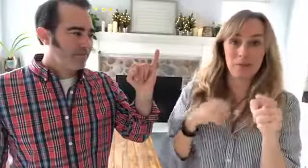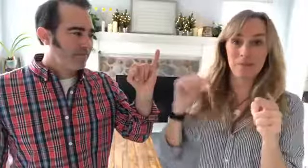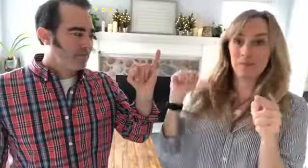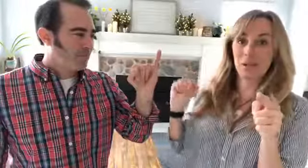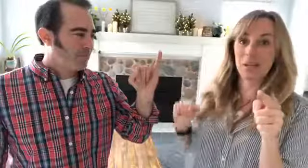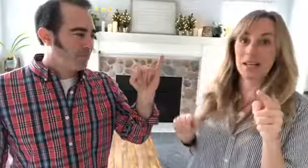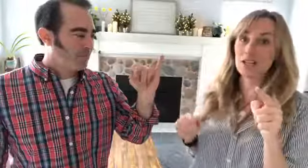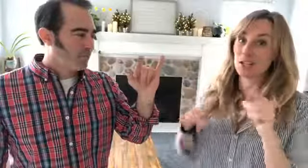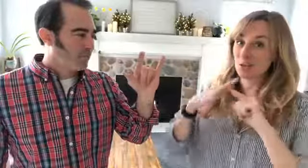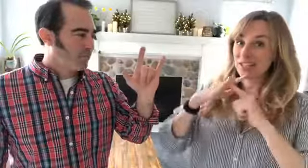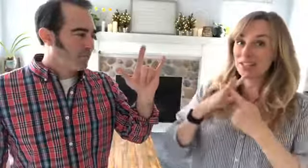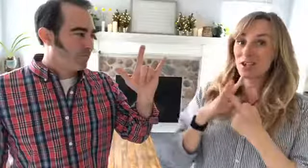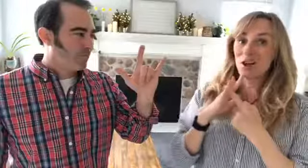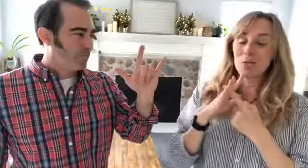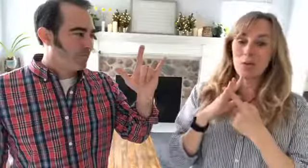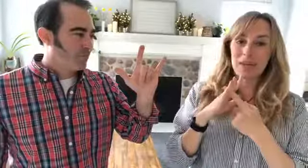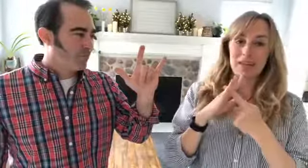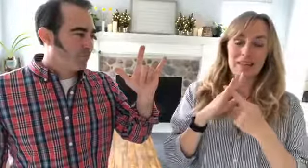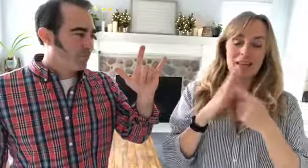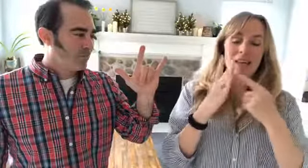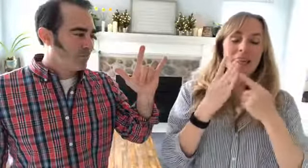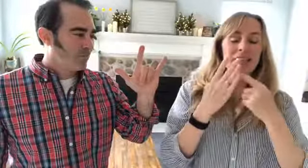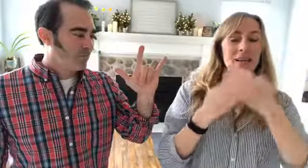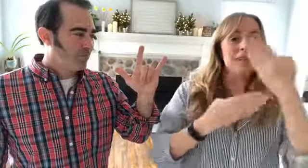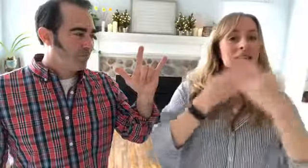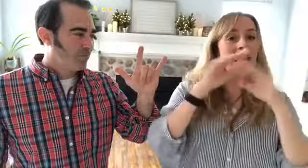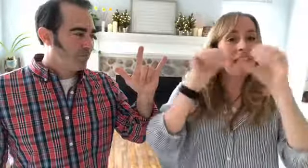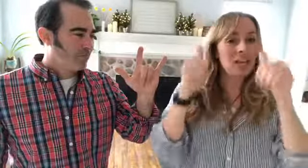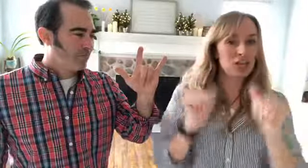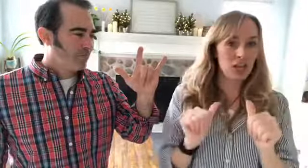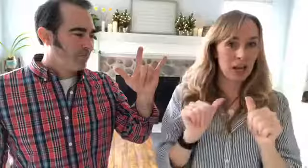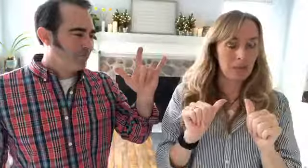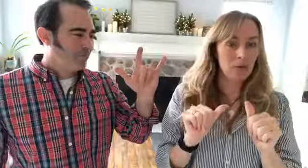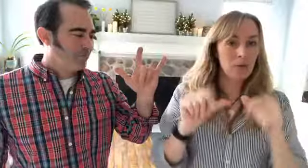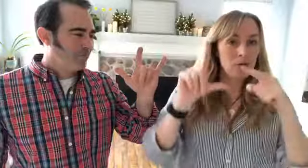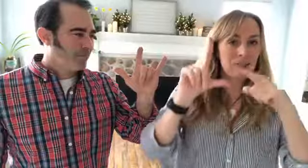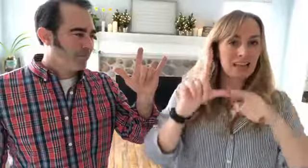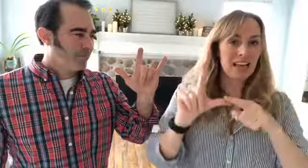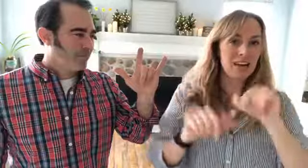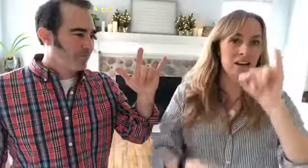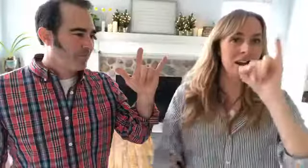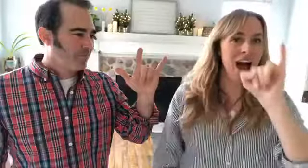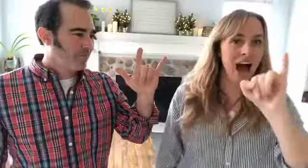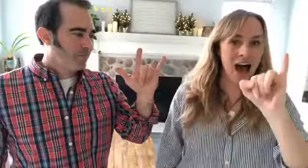okay so let's start with the the handshape for the letter I